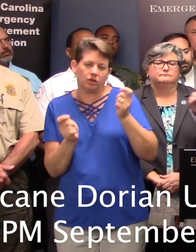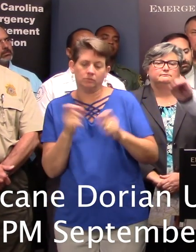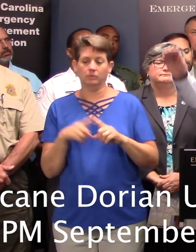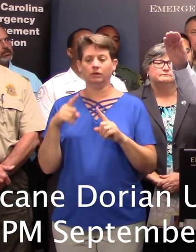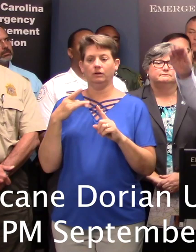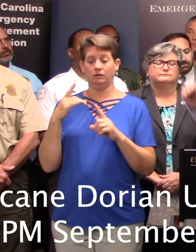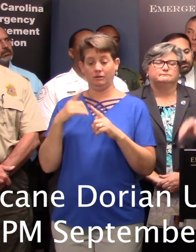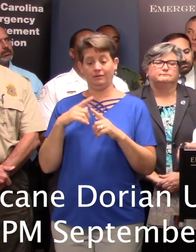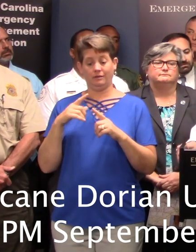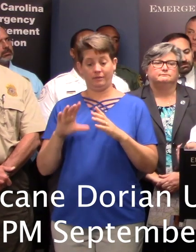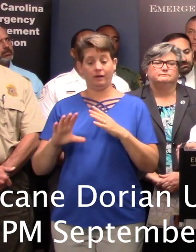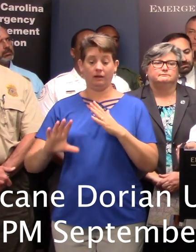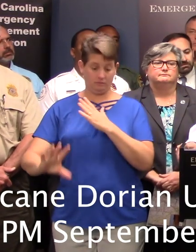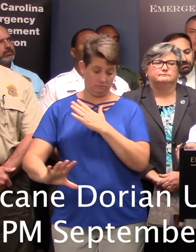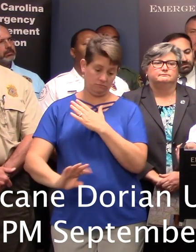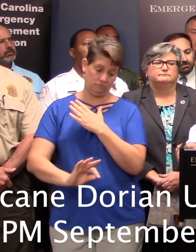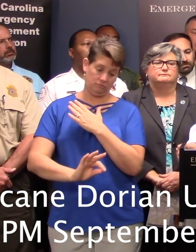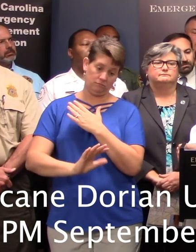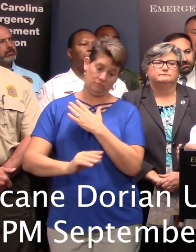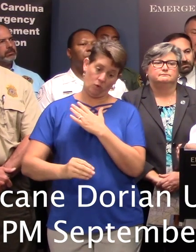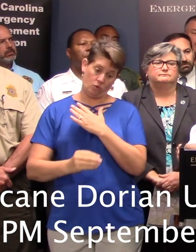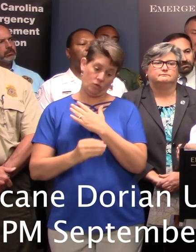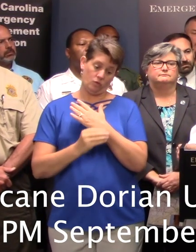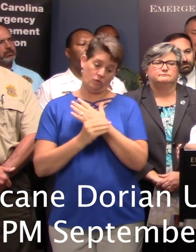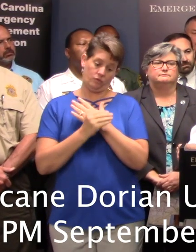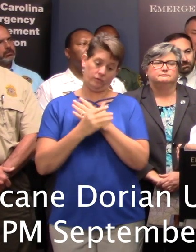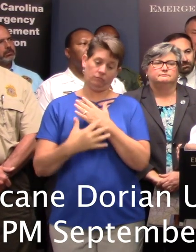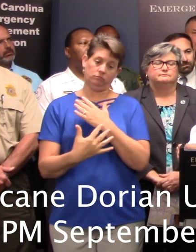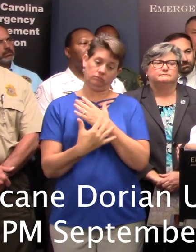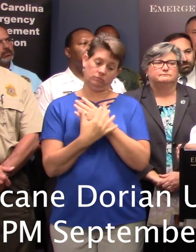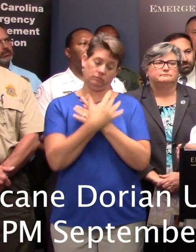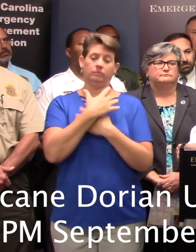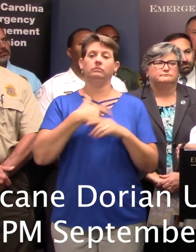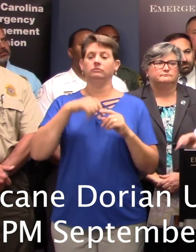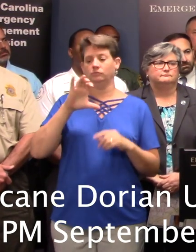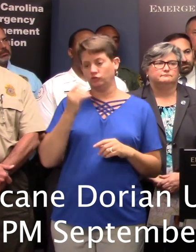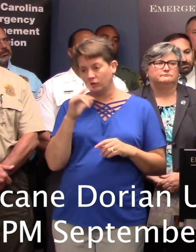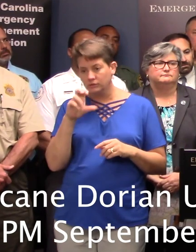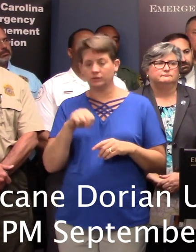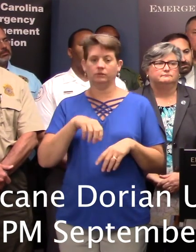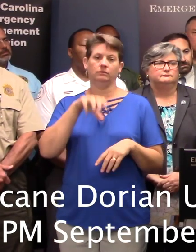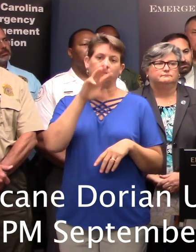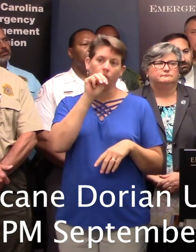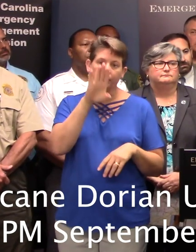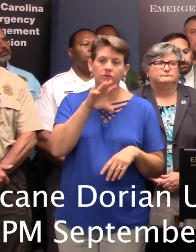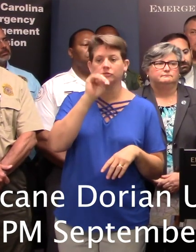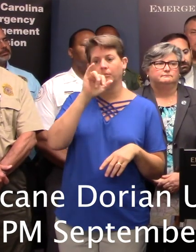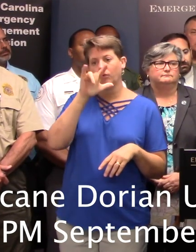it'll just work its way on up the coast through Charleston, Georgetown, Myrtle Beach, and on into North Carolina.